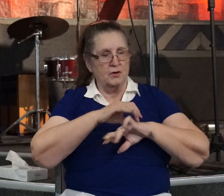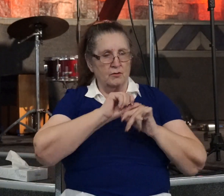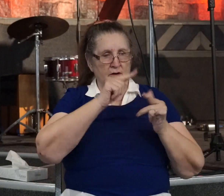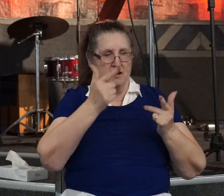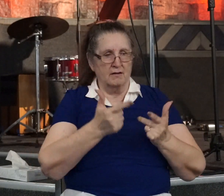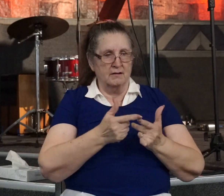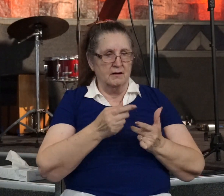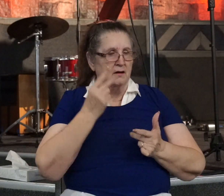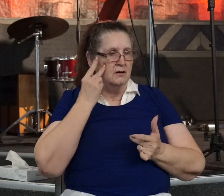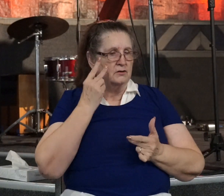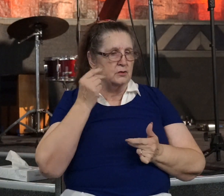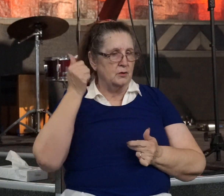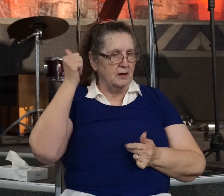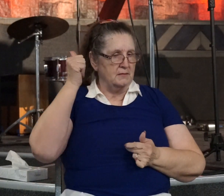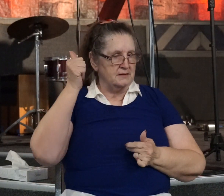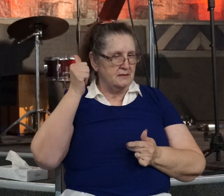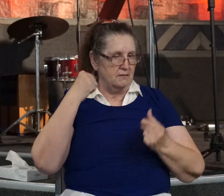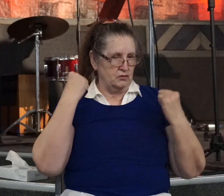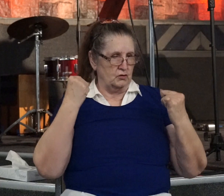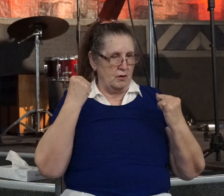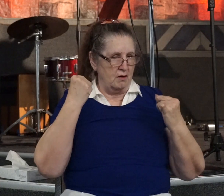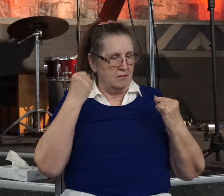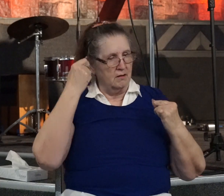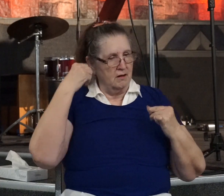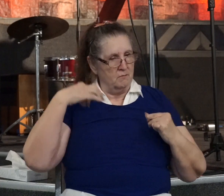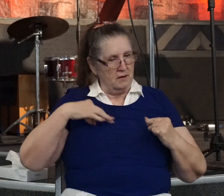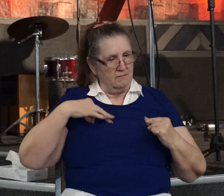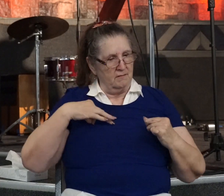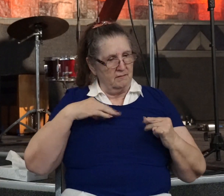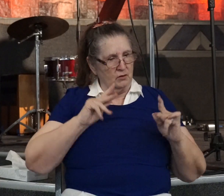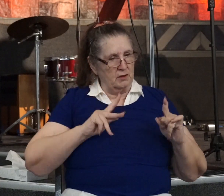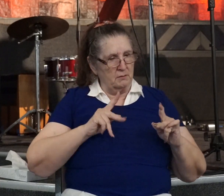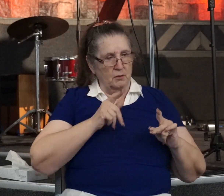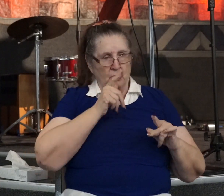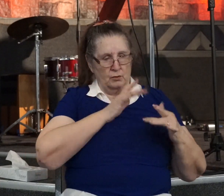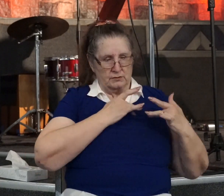strong on behalf of those whose heart is loyal to him.